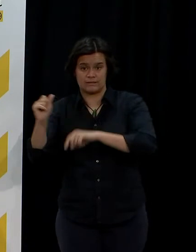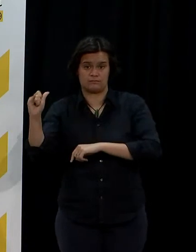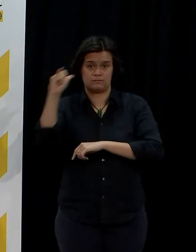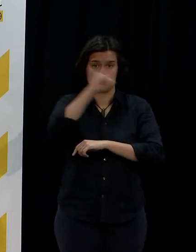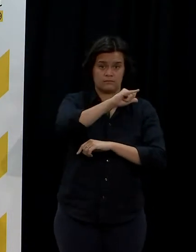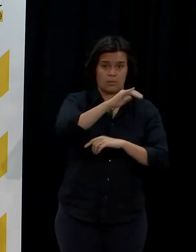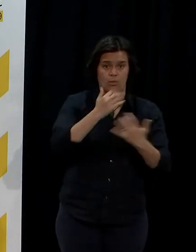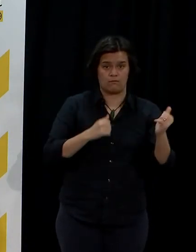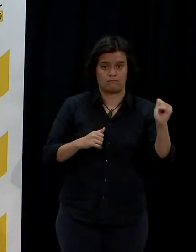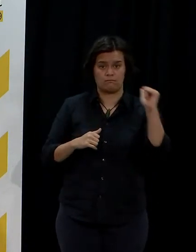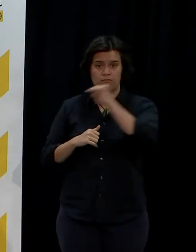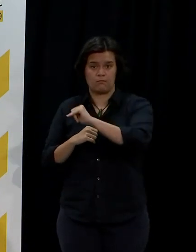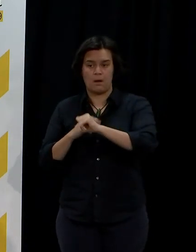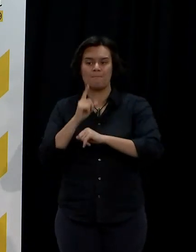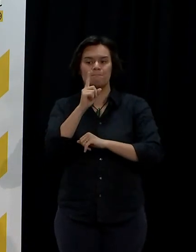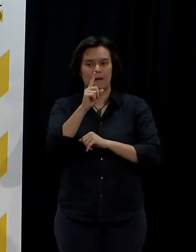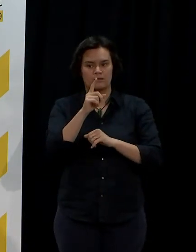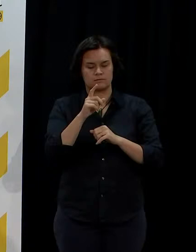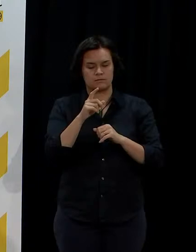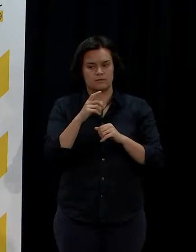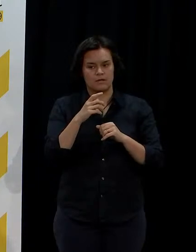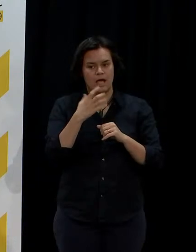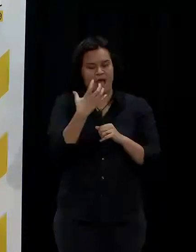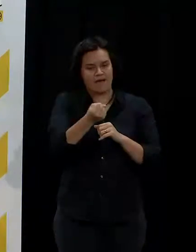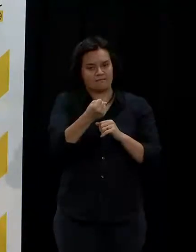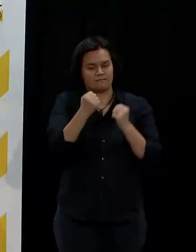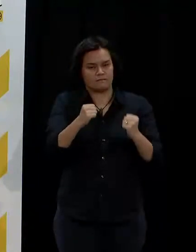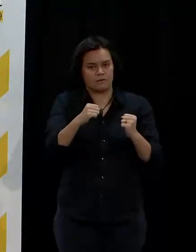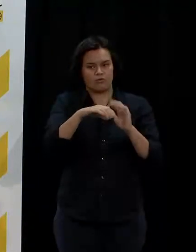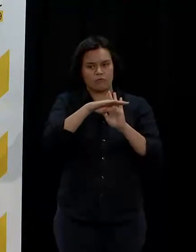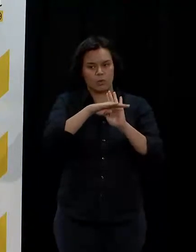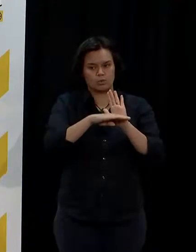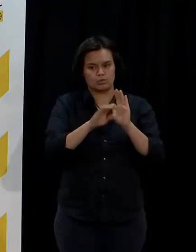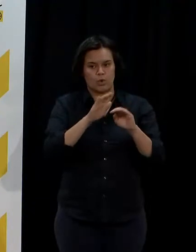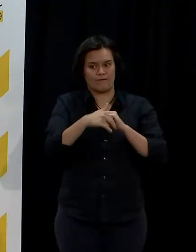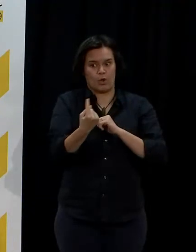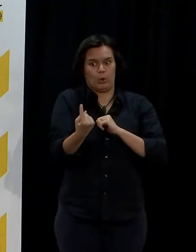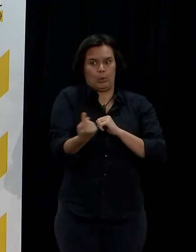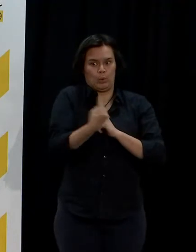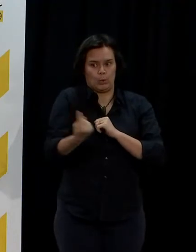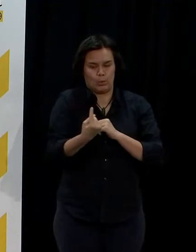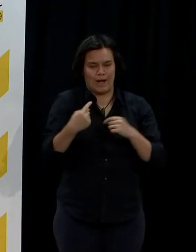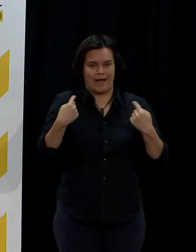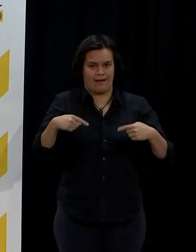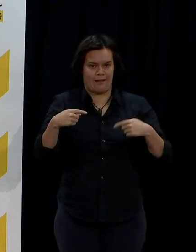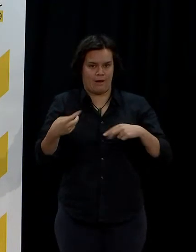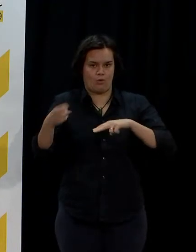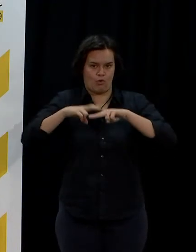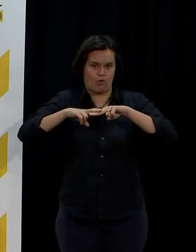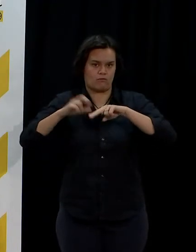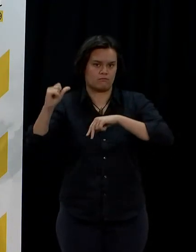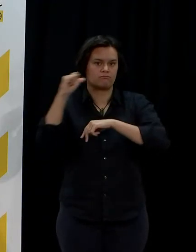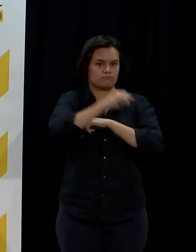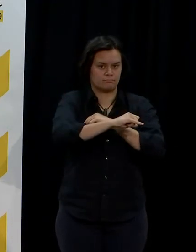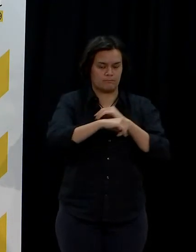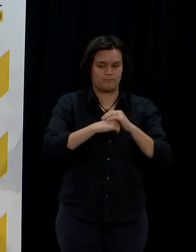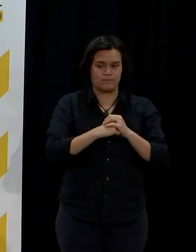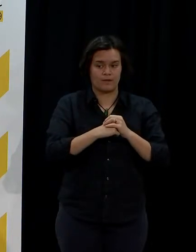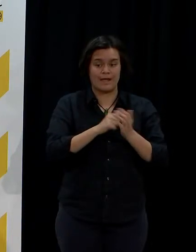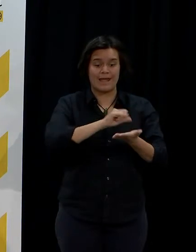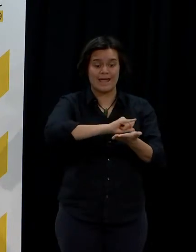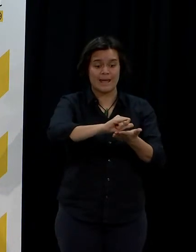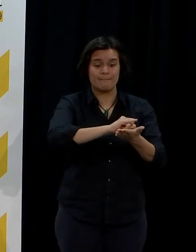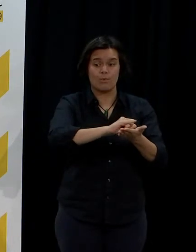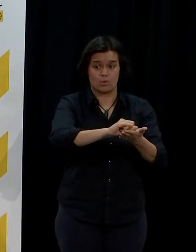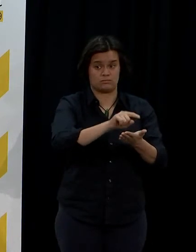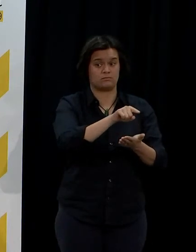So without speaking to individual cases, we have had checks taking place. have been, airports have been reporting into us what they've